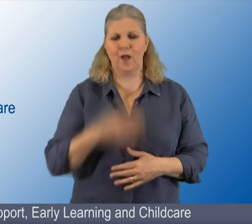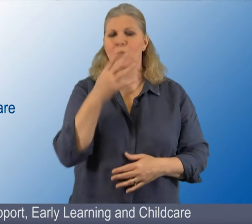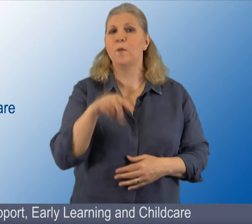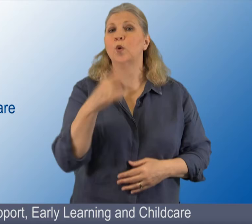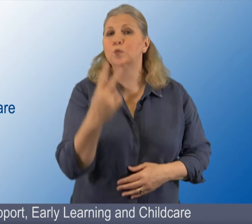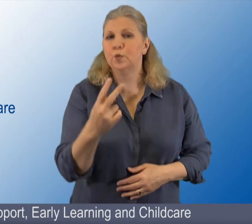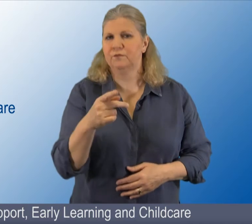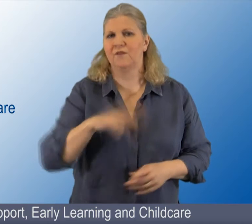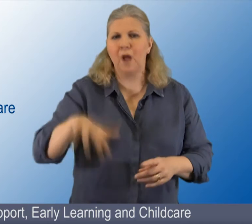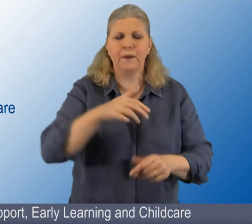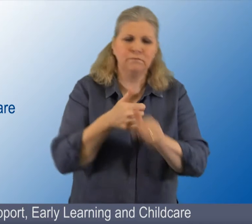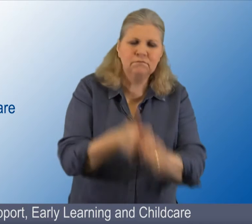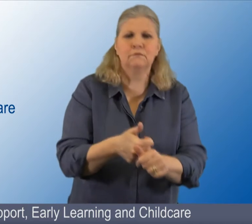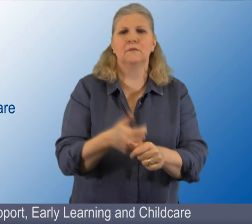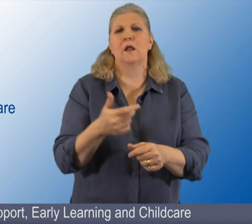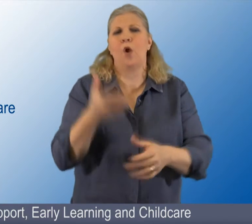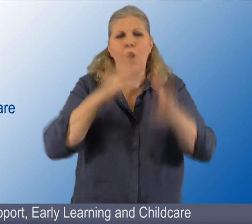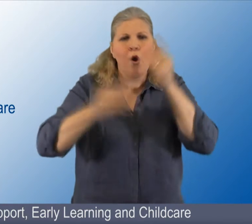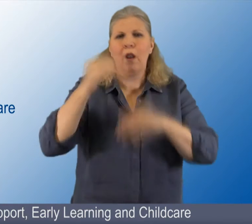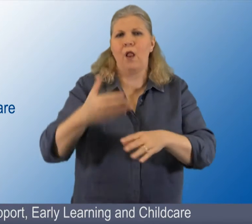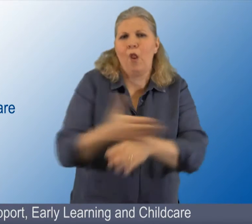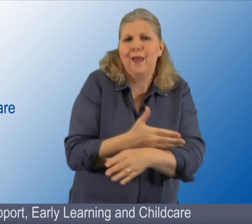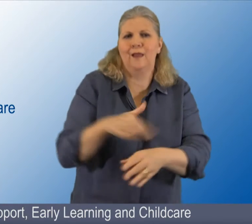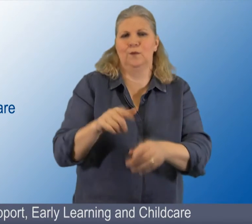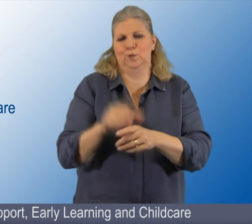4. 2. support, early learning and childcare